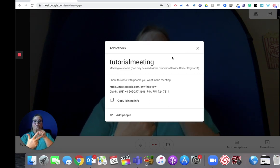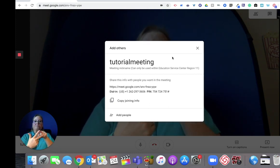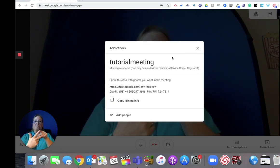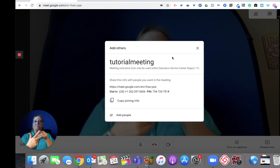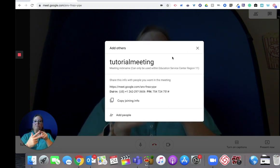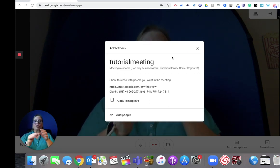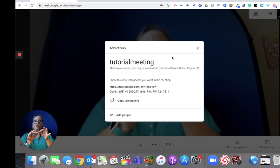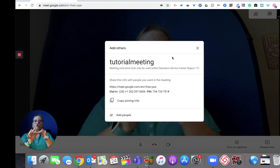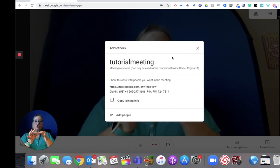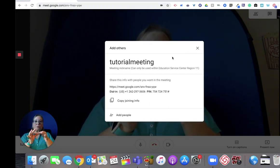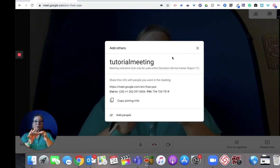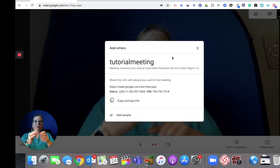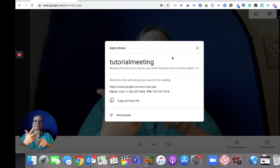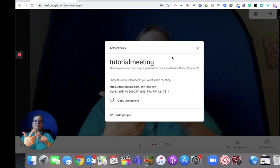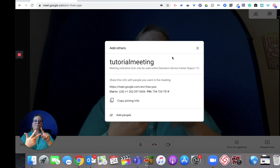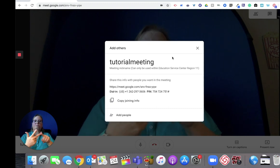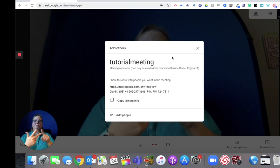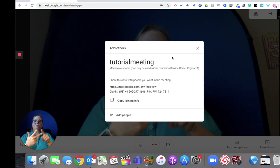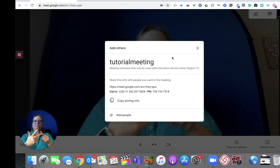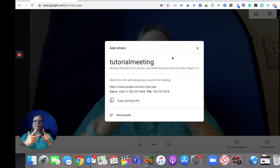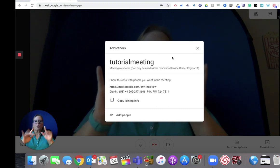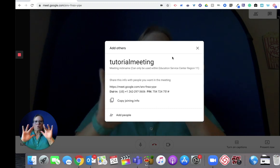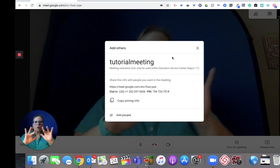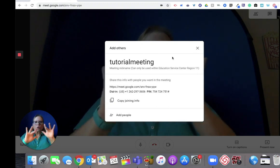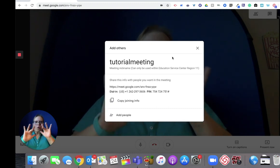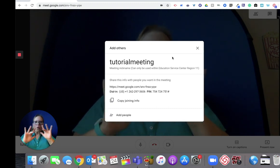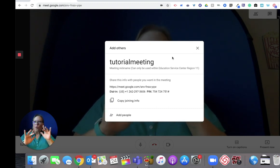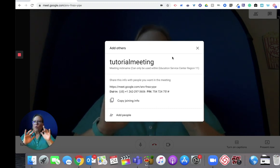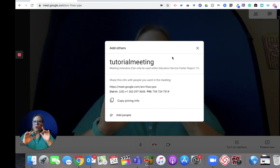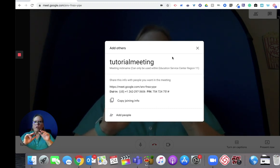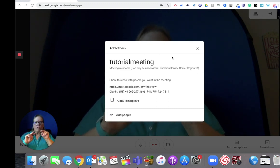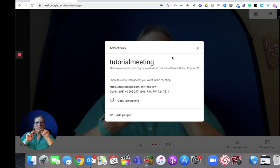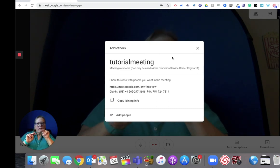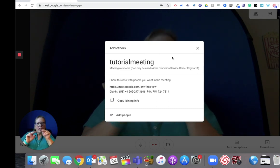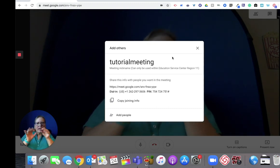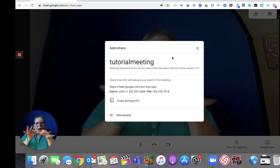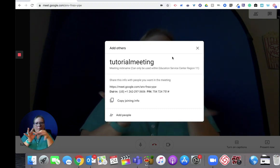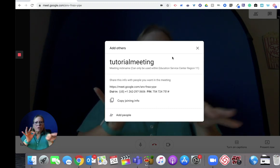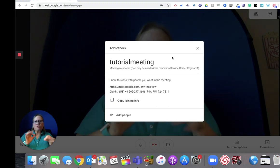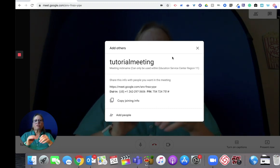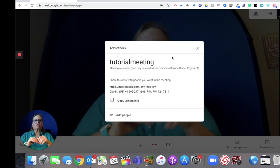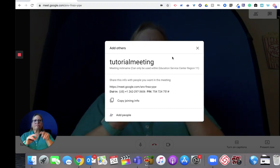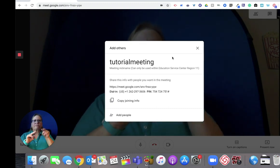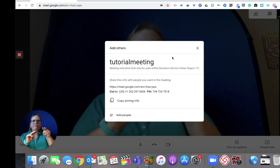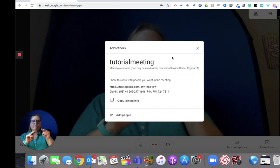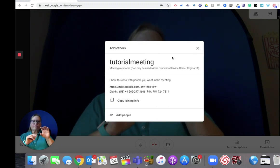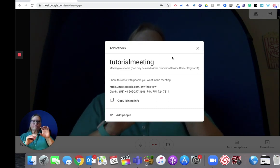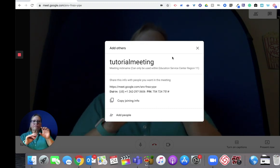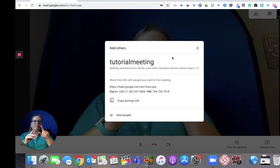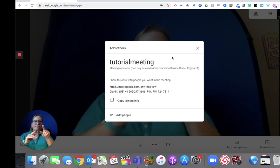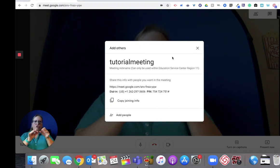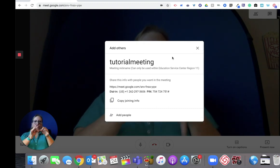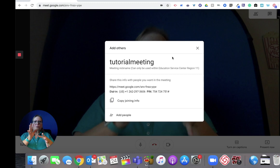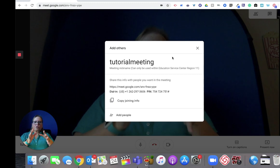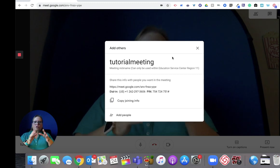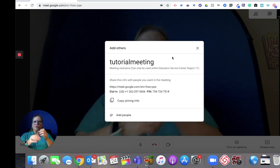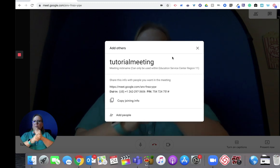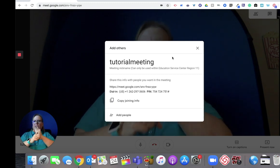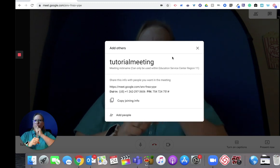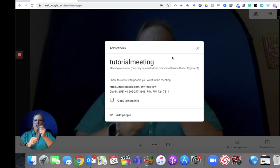have one person speaking, one person interpreting, and that third person can actually record the screen and watch and make sure the captions are working okay,